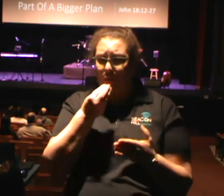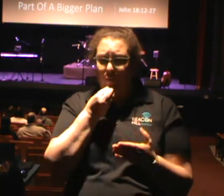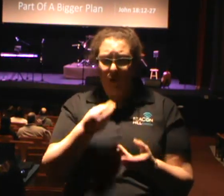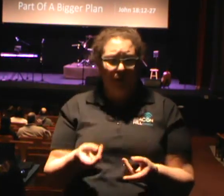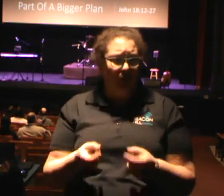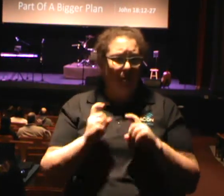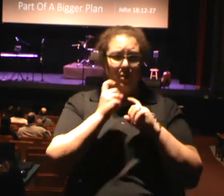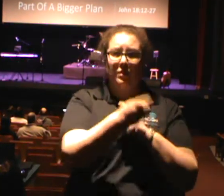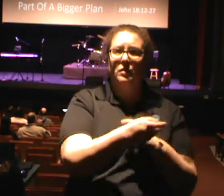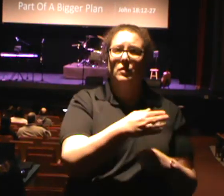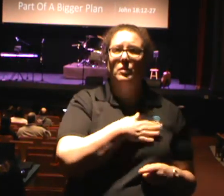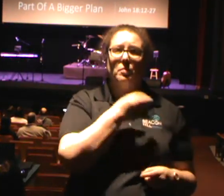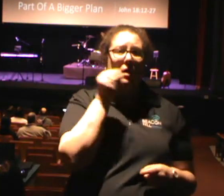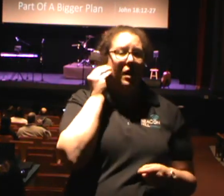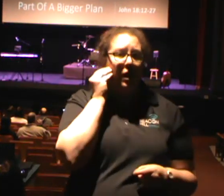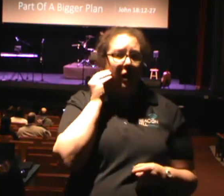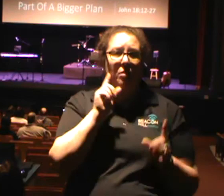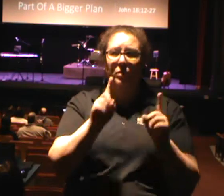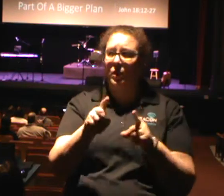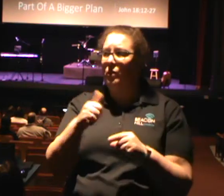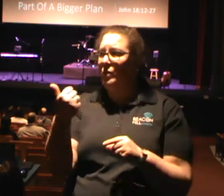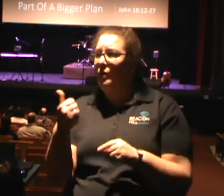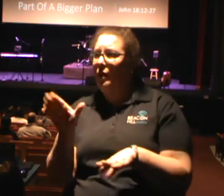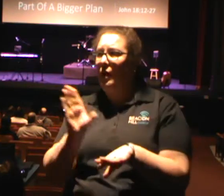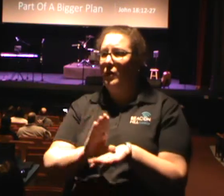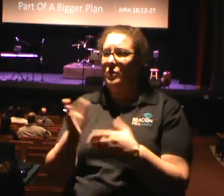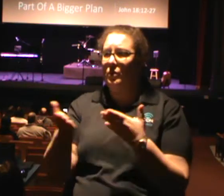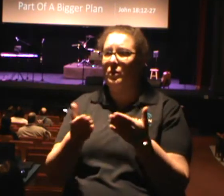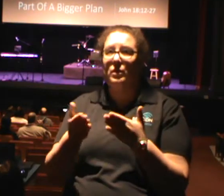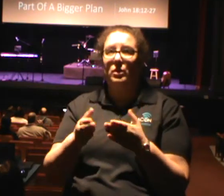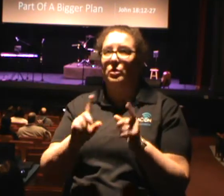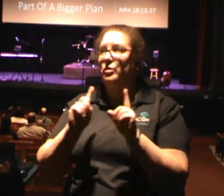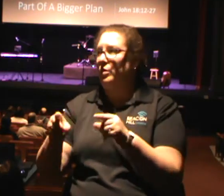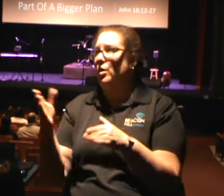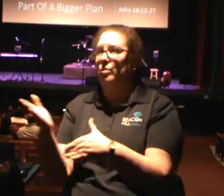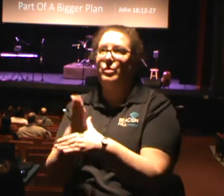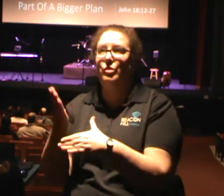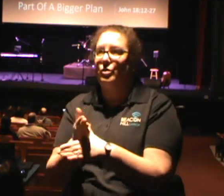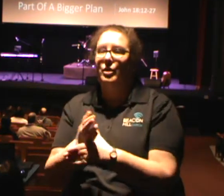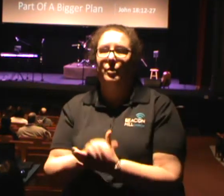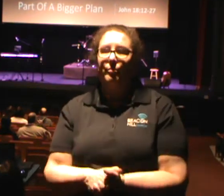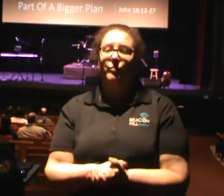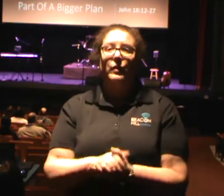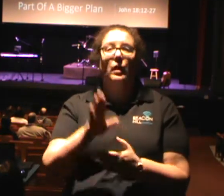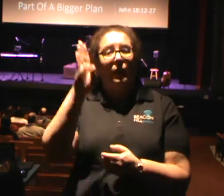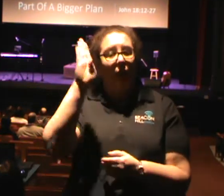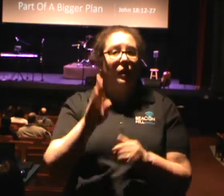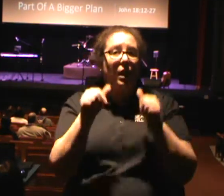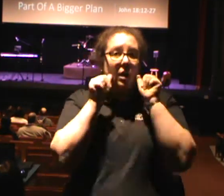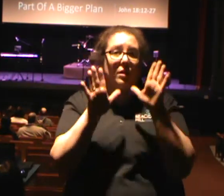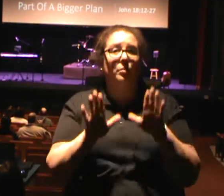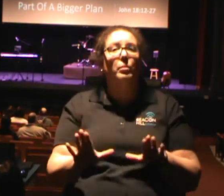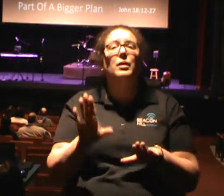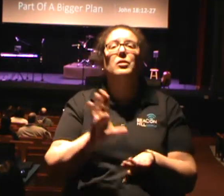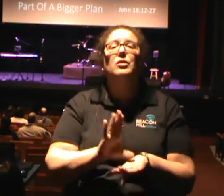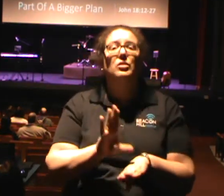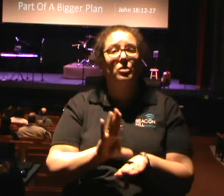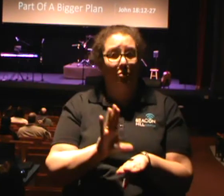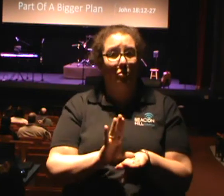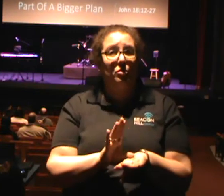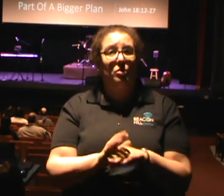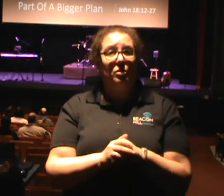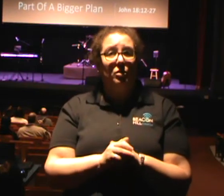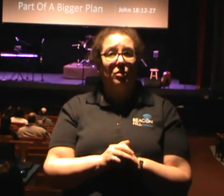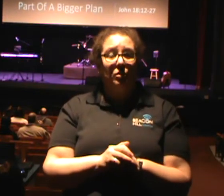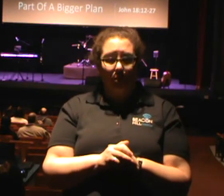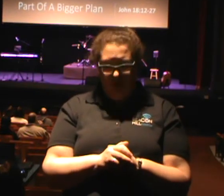night that we're going to another church service this evening just to pass it out. Look, God is blessing this church but you know what can